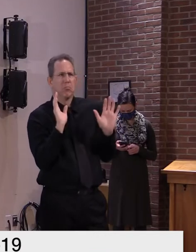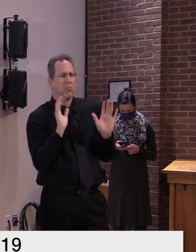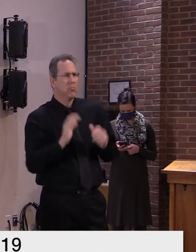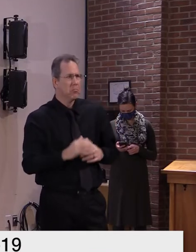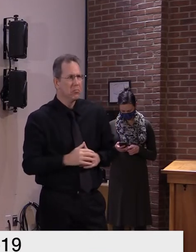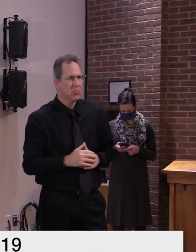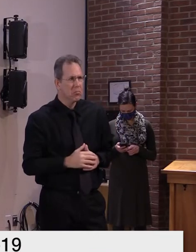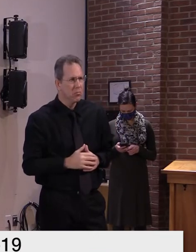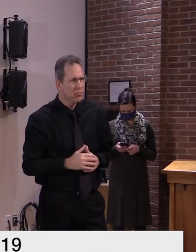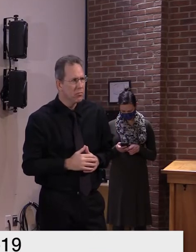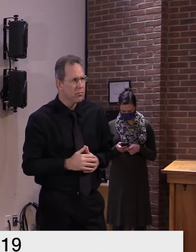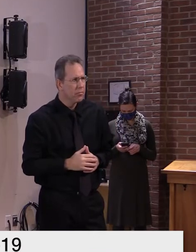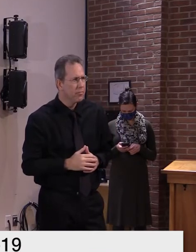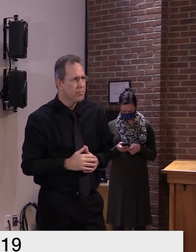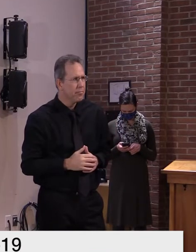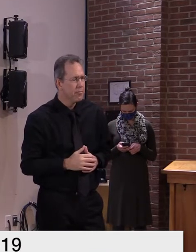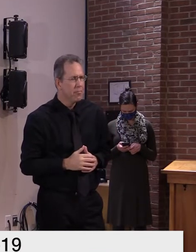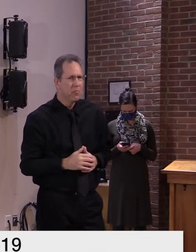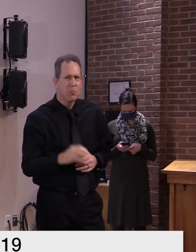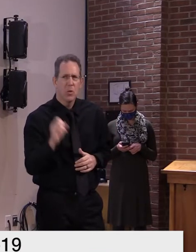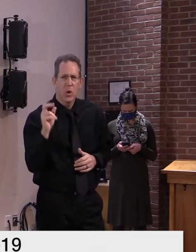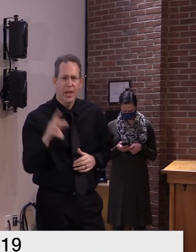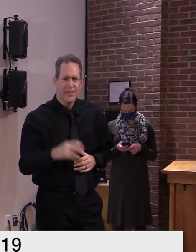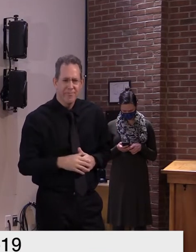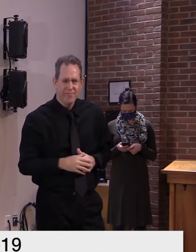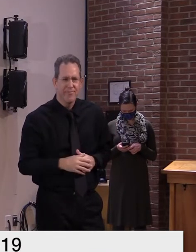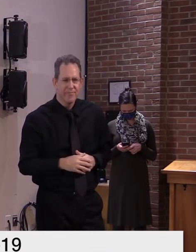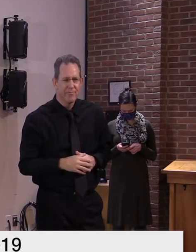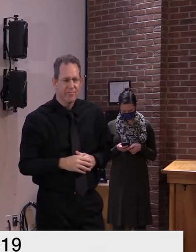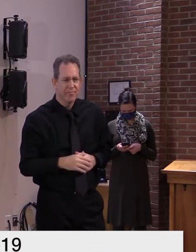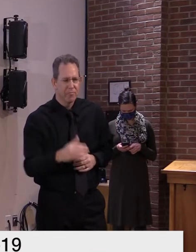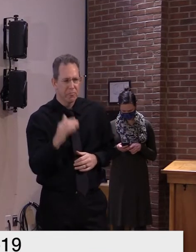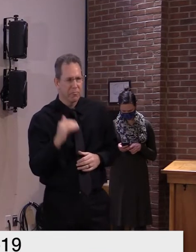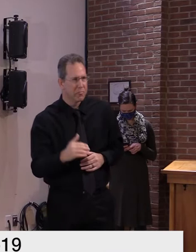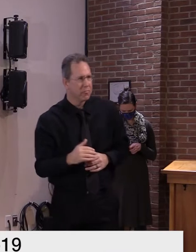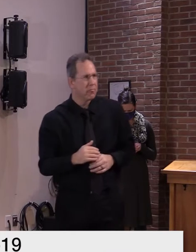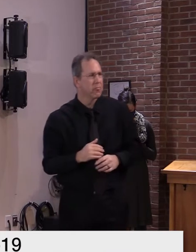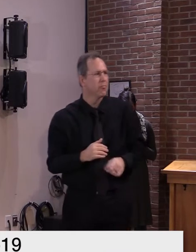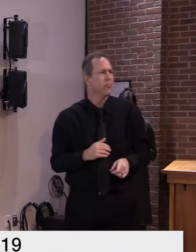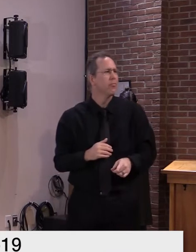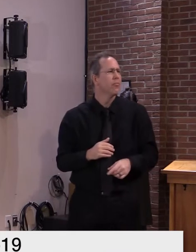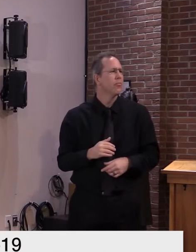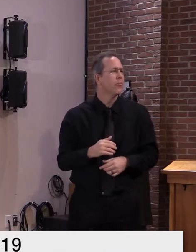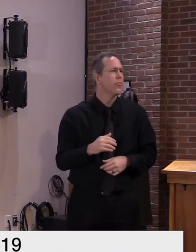okay thank you right the county courier